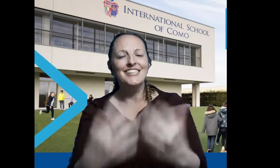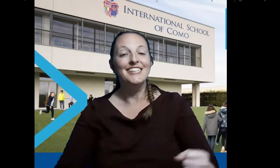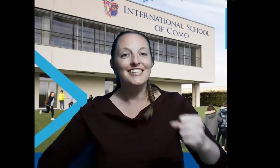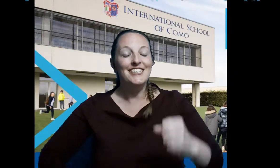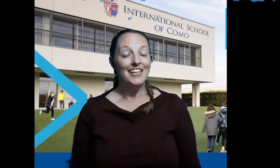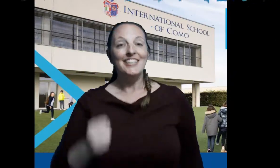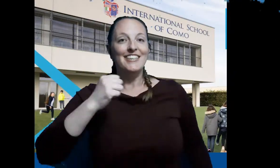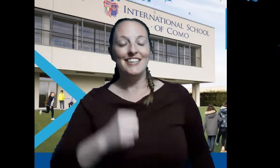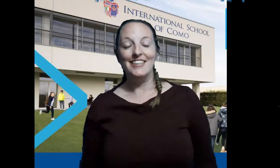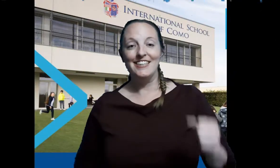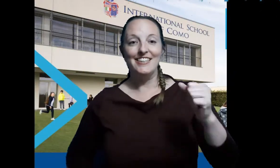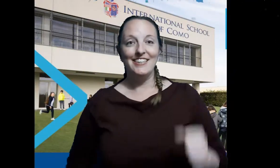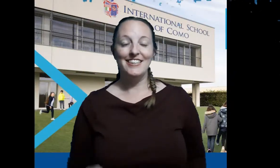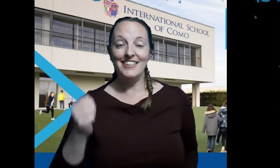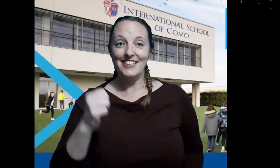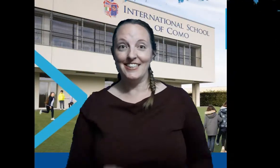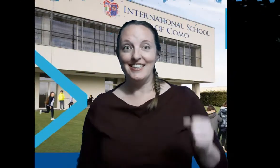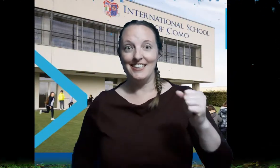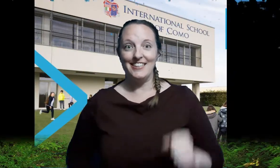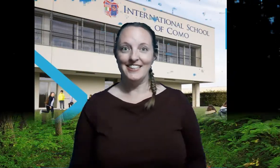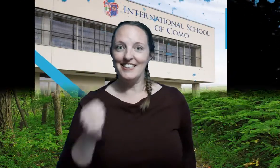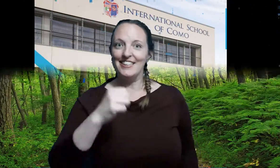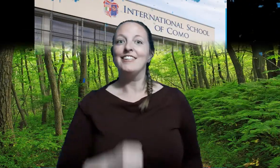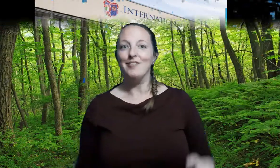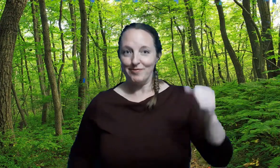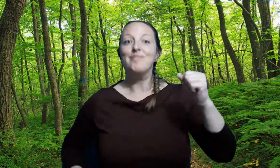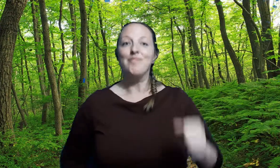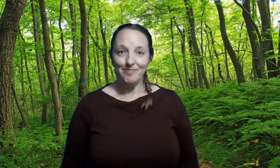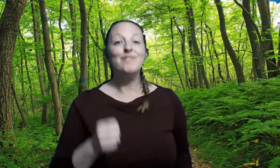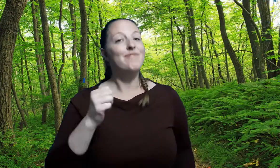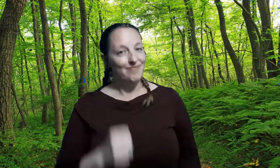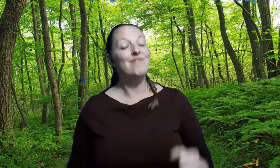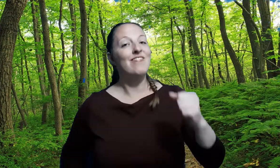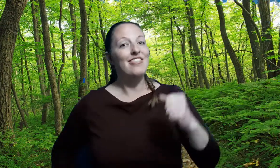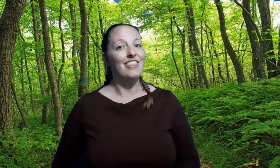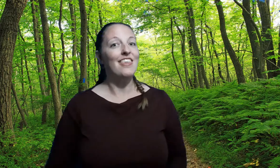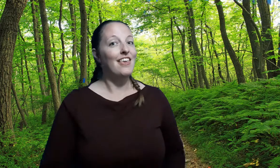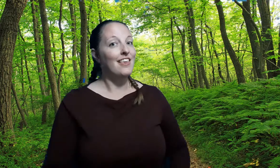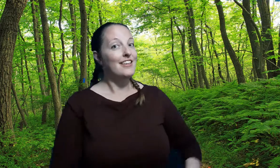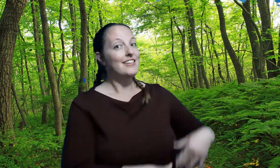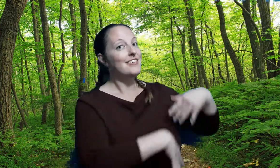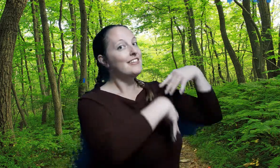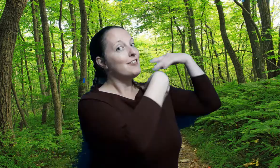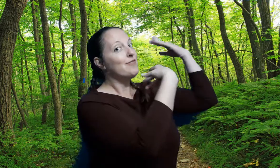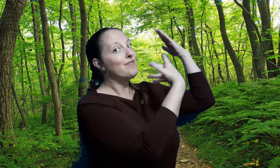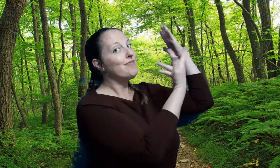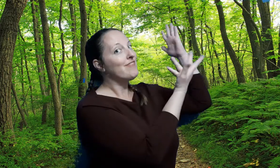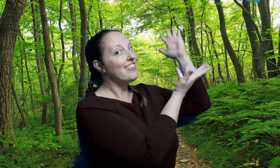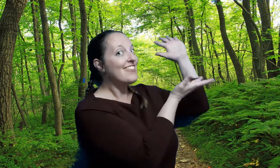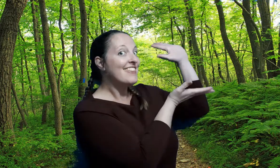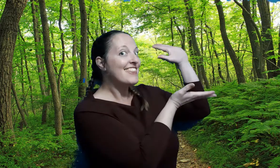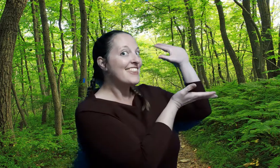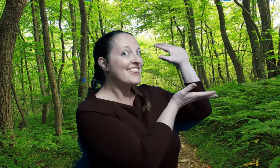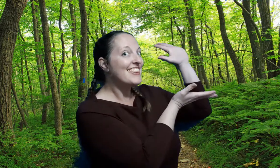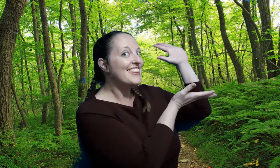Oh, I do like to be inside a woodland Oh, do like to be beside a tree